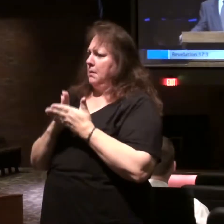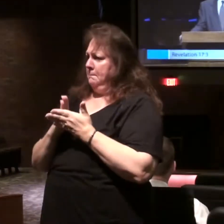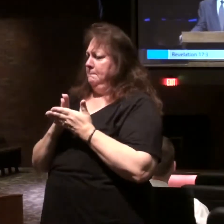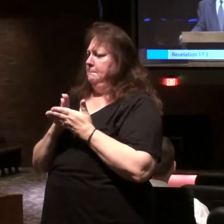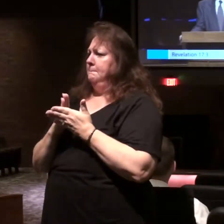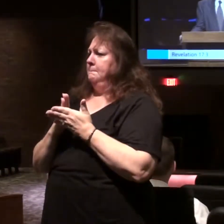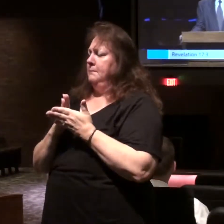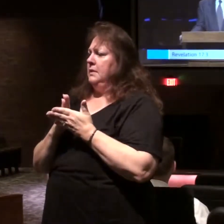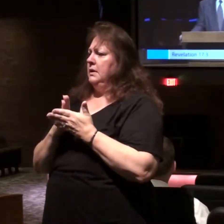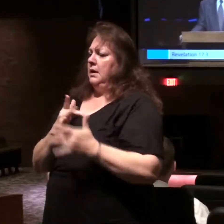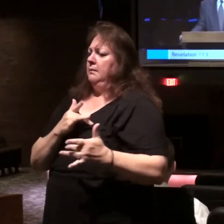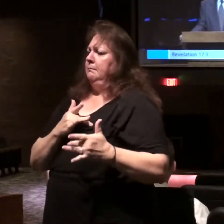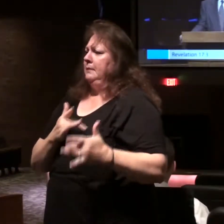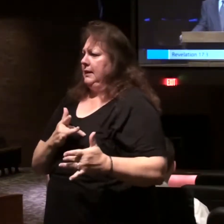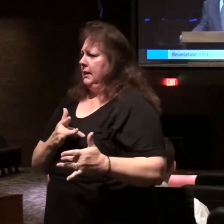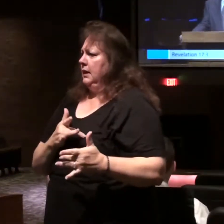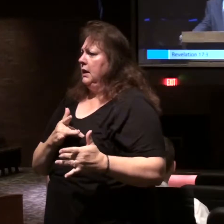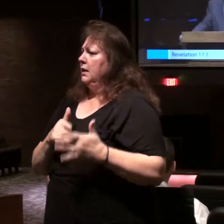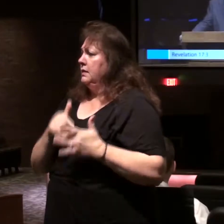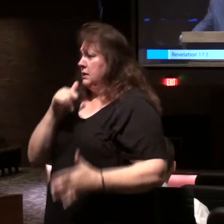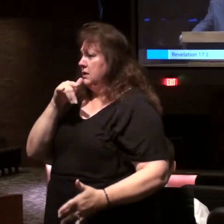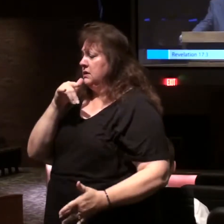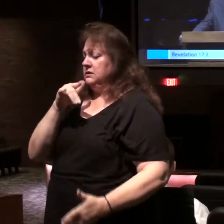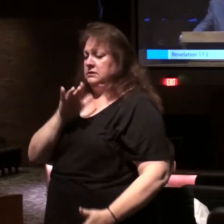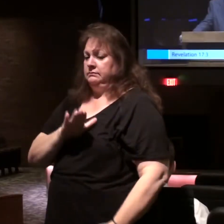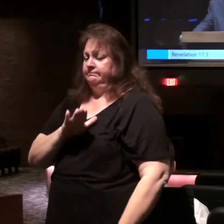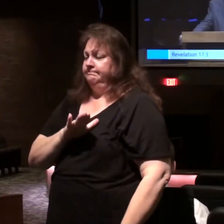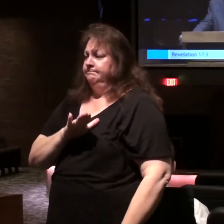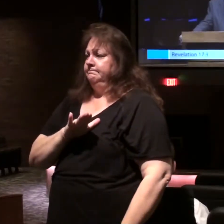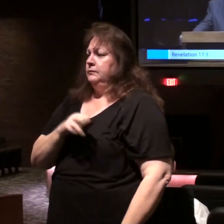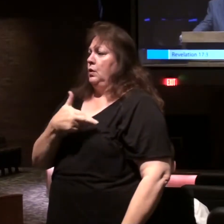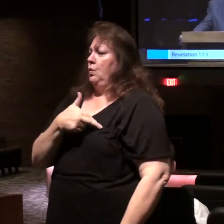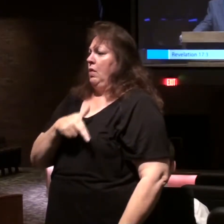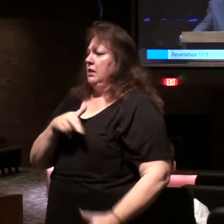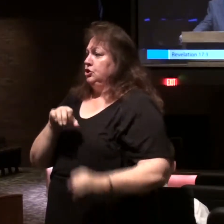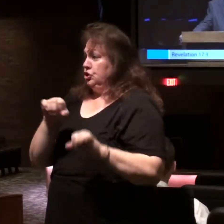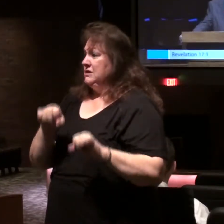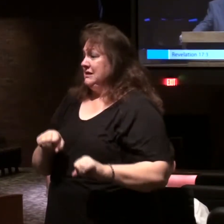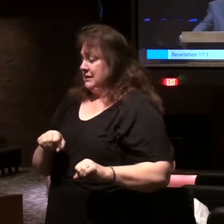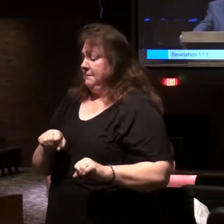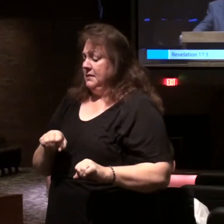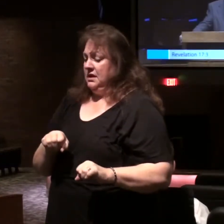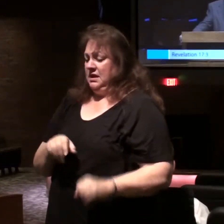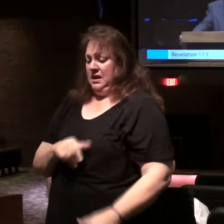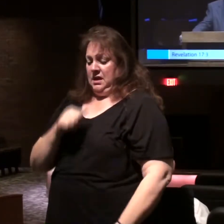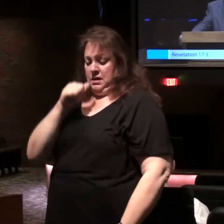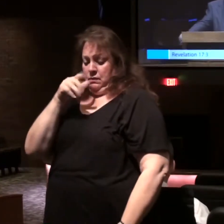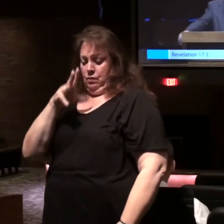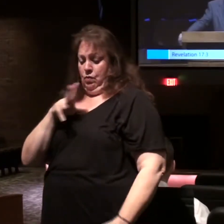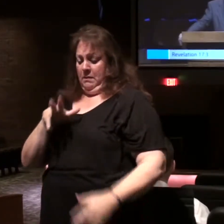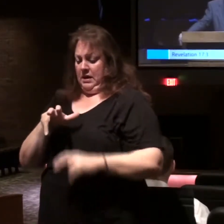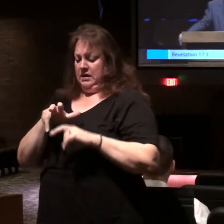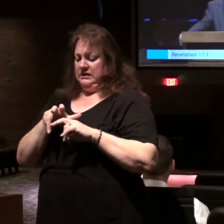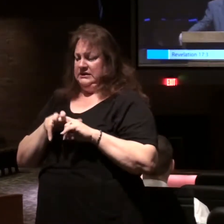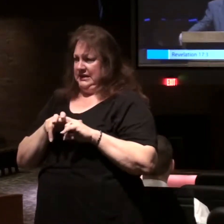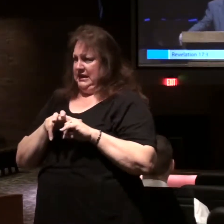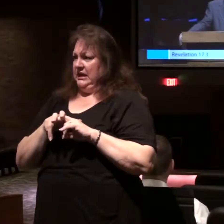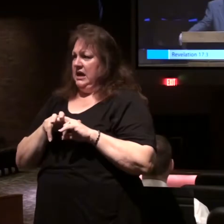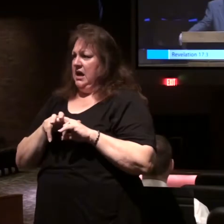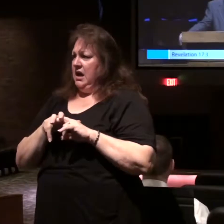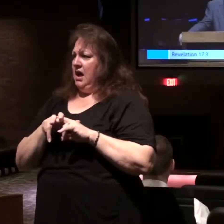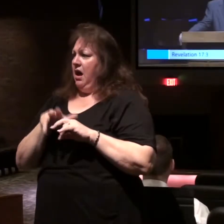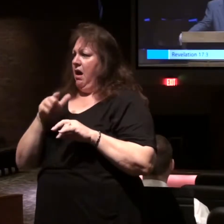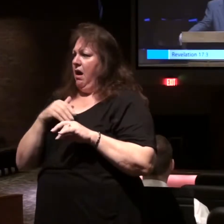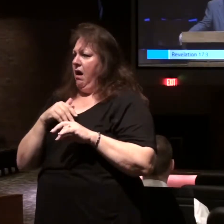characteristics of the Babylonian religious system. And this woman sitting on the scarlet